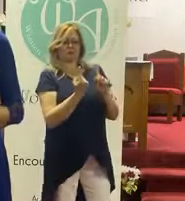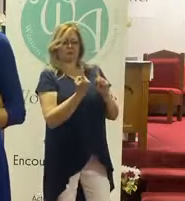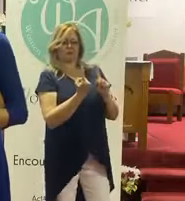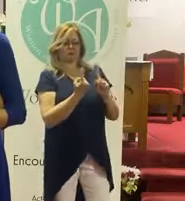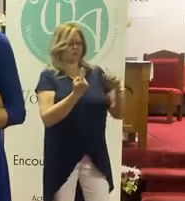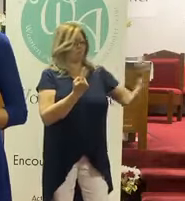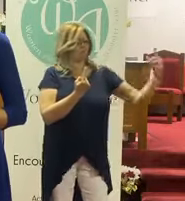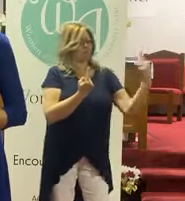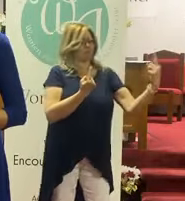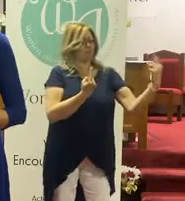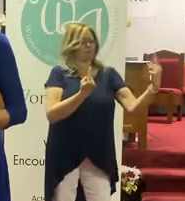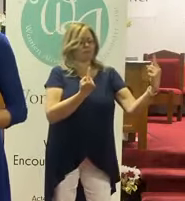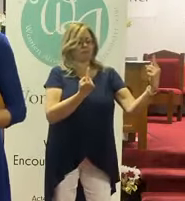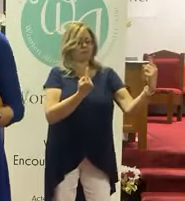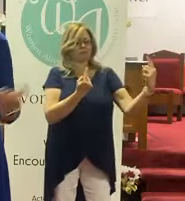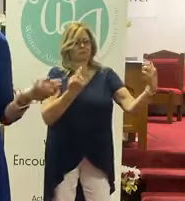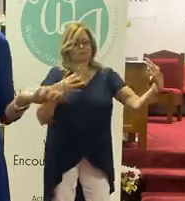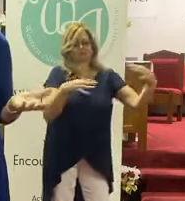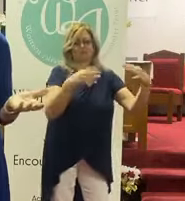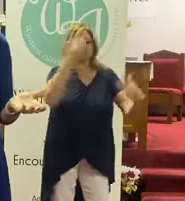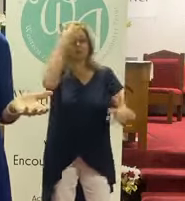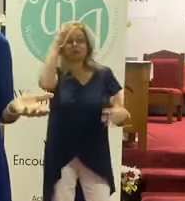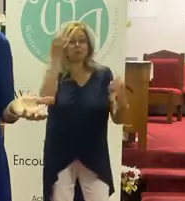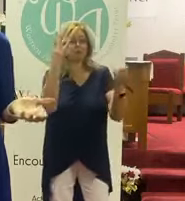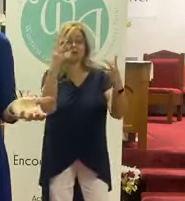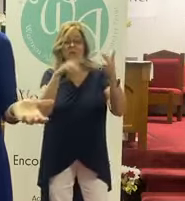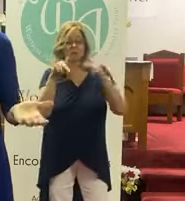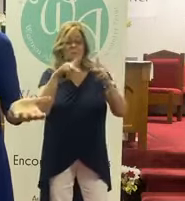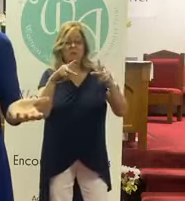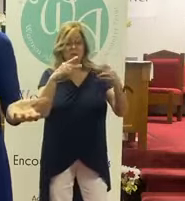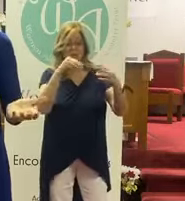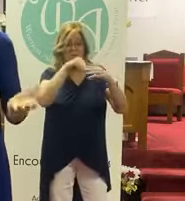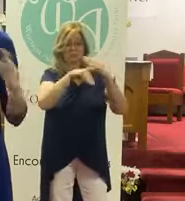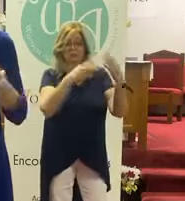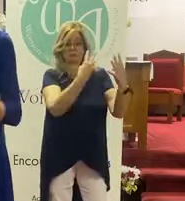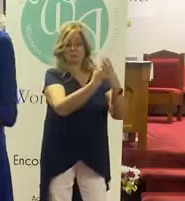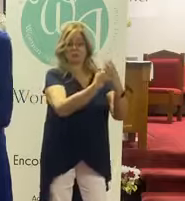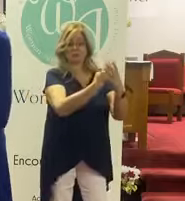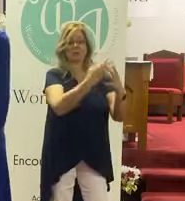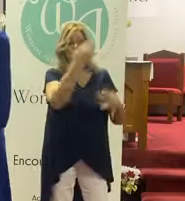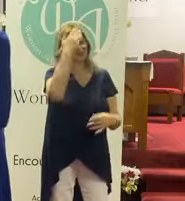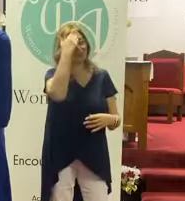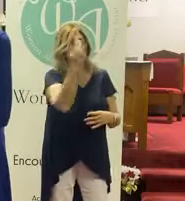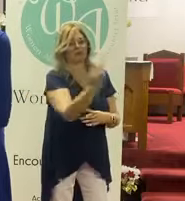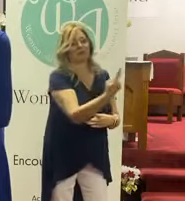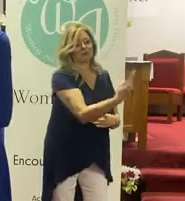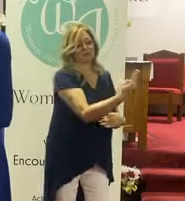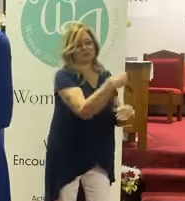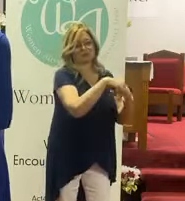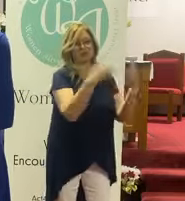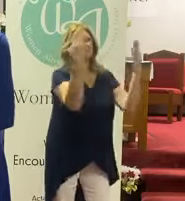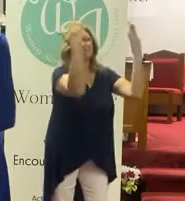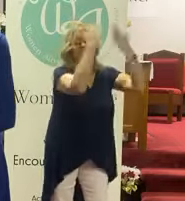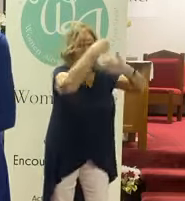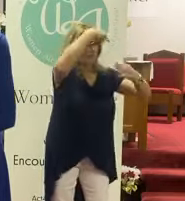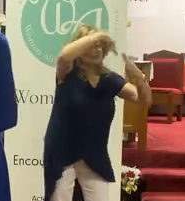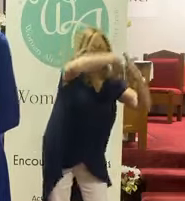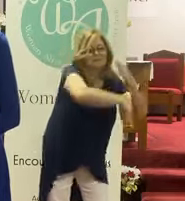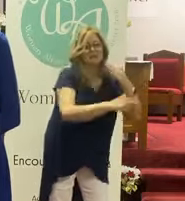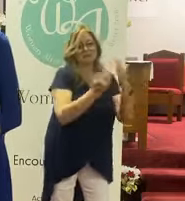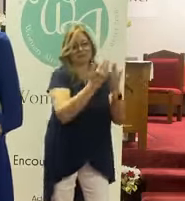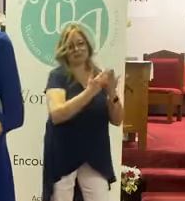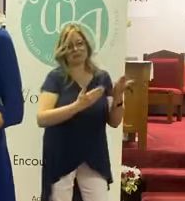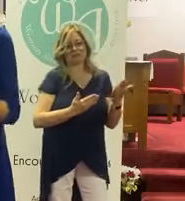other guards down the way. We don't know how many other people were in the prison, but we know that they were in the darkest, deepest part.